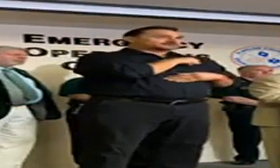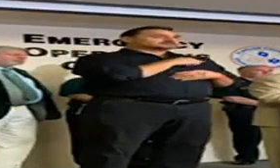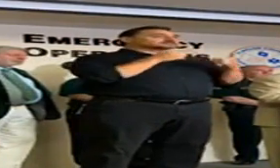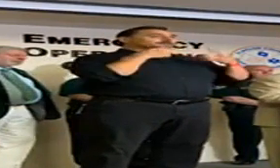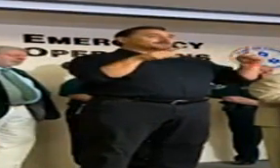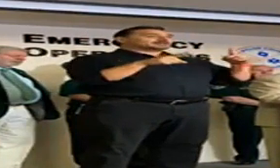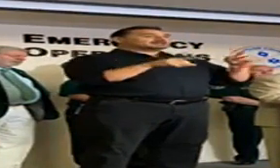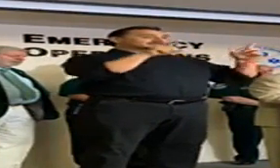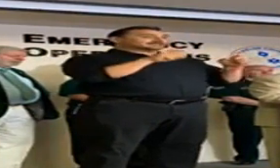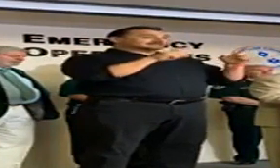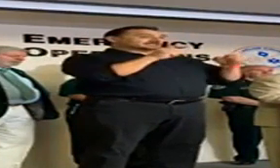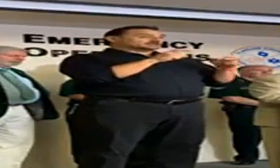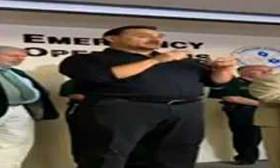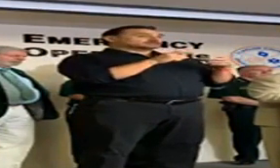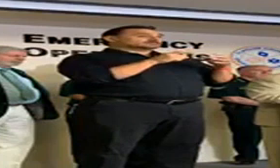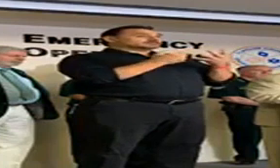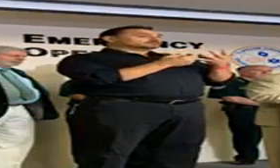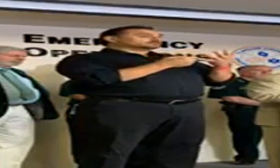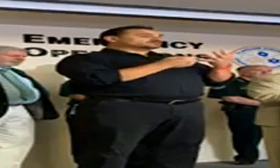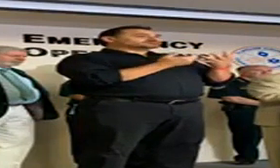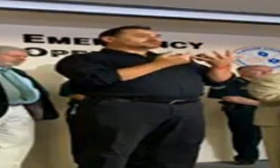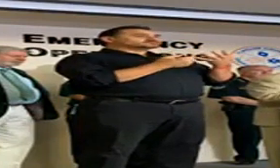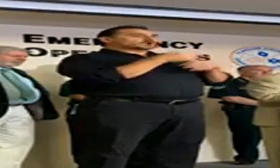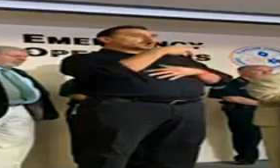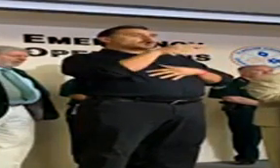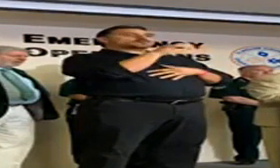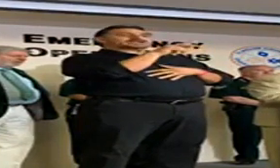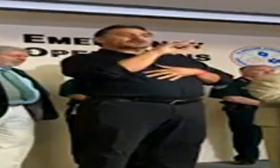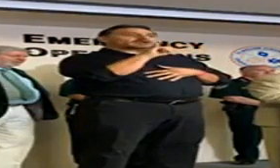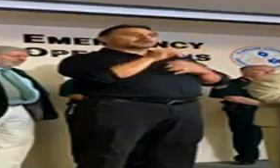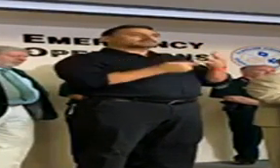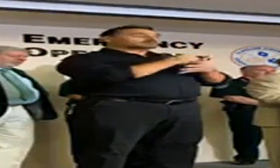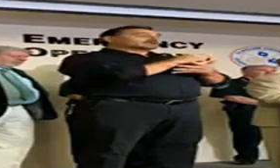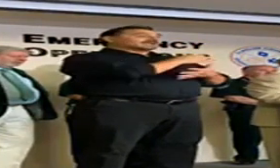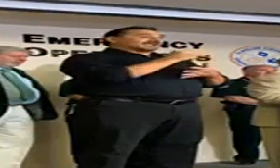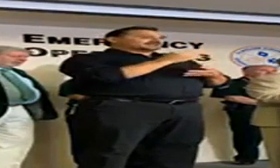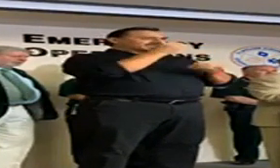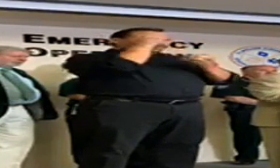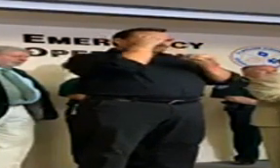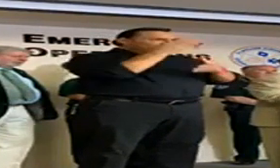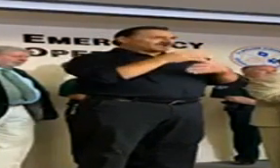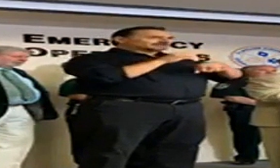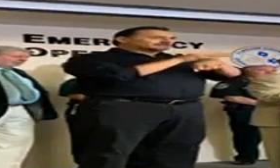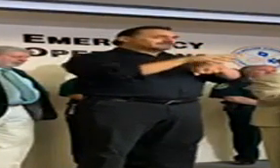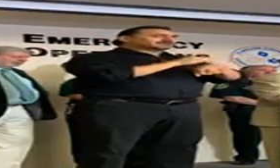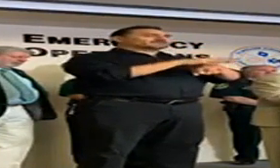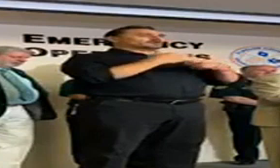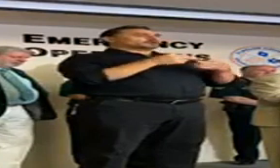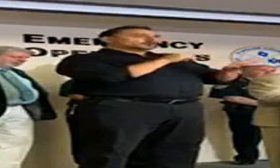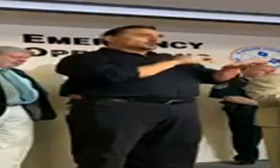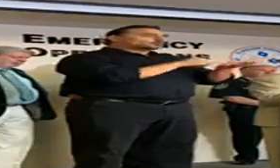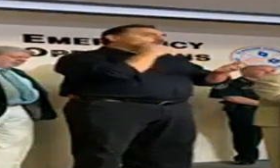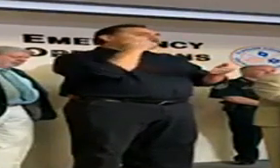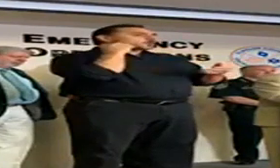criteria to get tested, and just wonderful information and advice and guidelines for health care providers, nursing